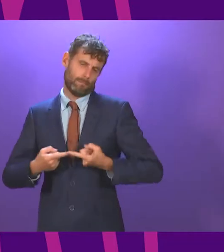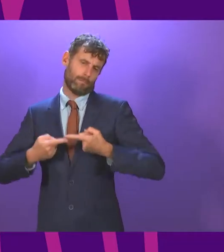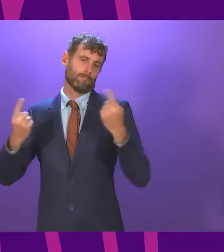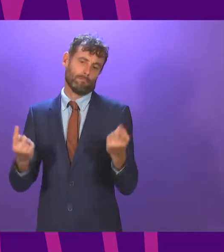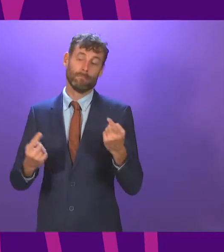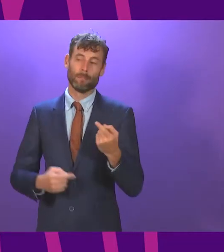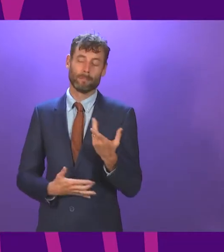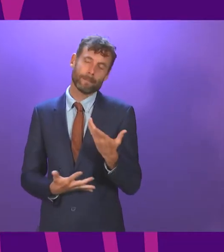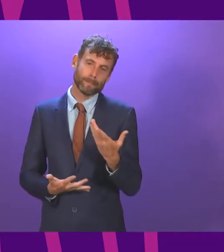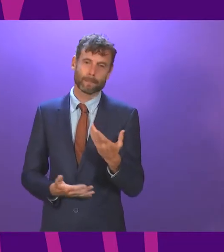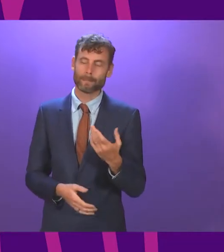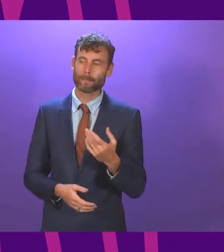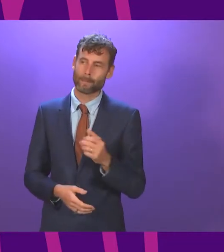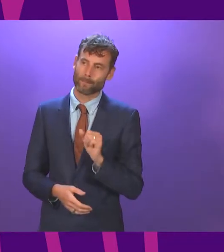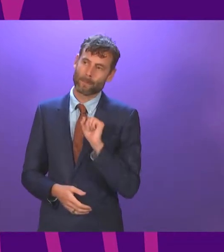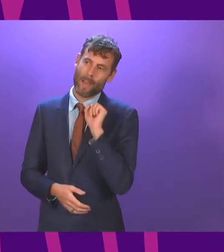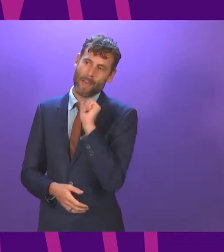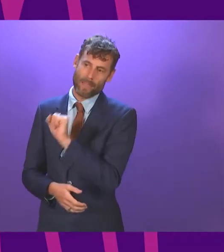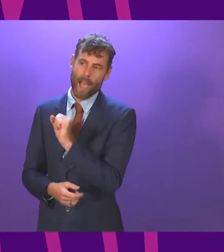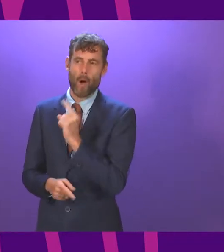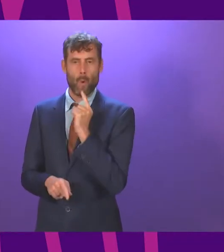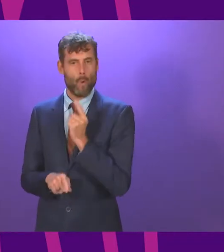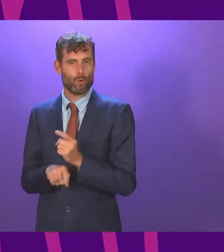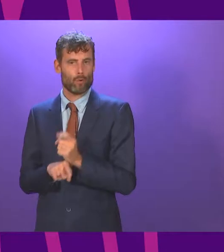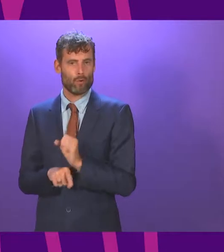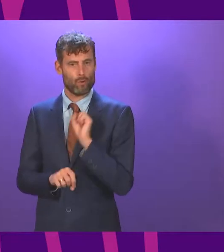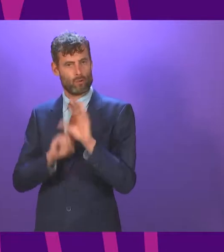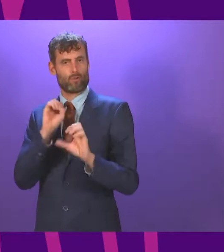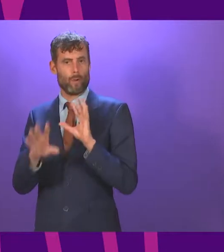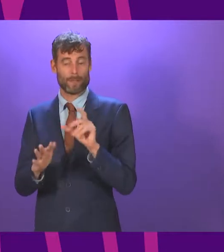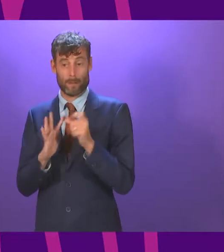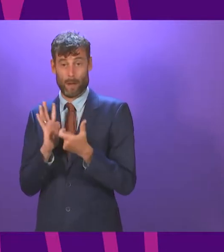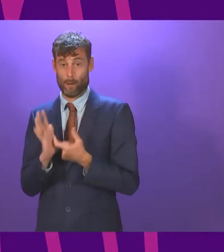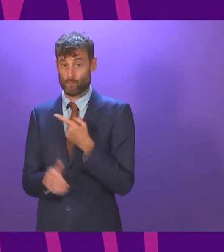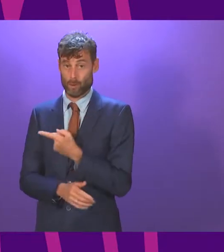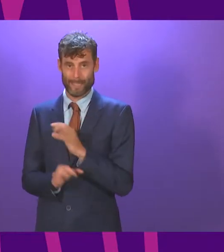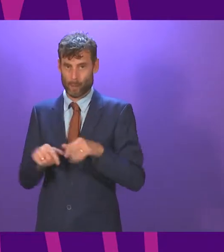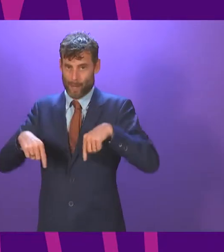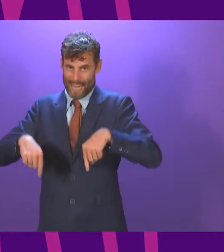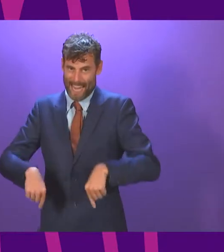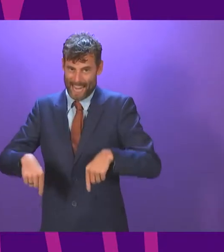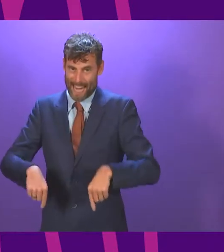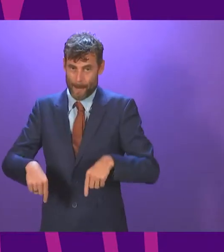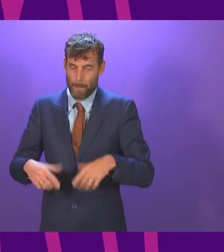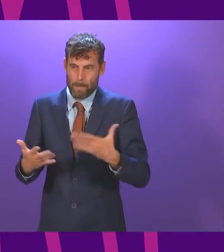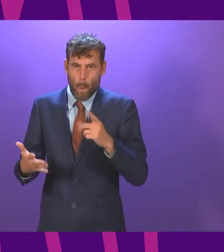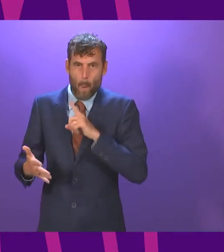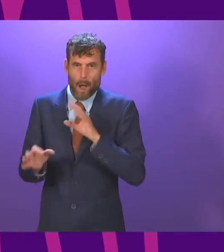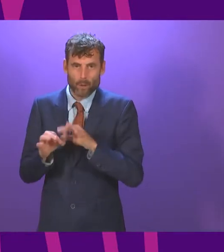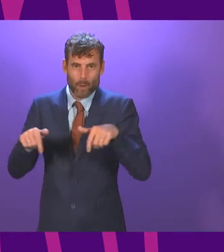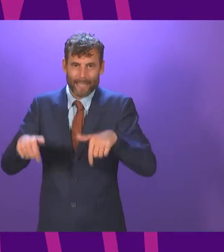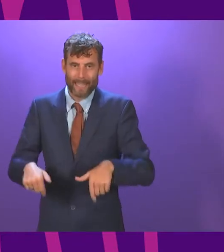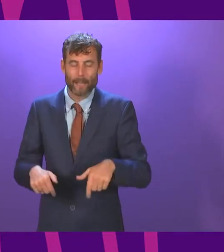to reflect, Presiding Officer, on a number of comments that Douglas Ross made. He's not present. I don't know the reason why that's can